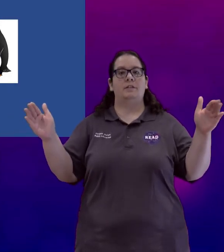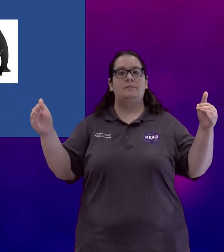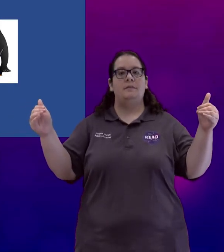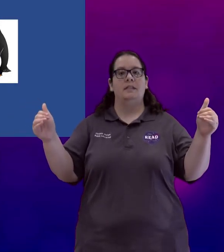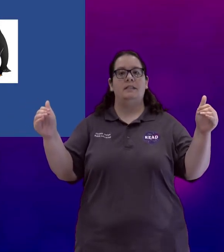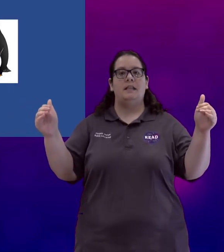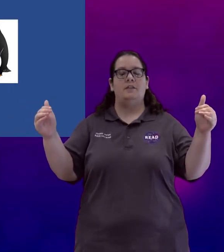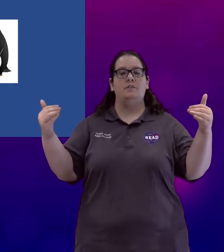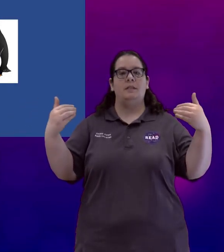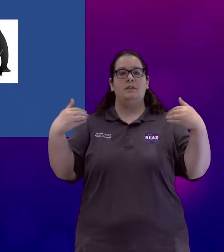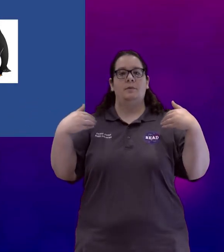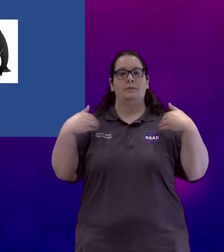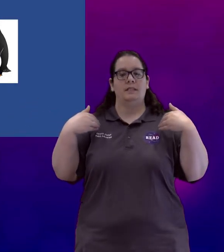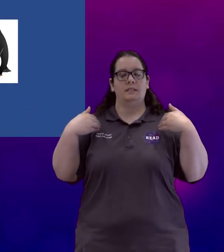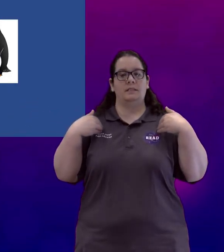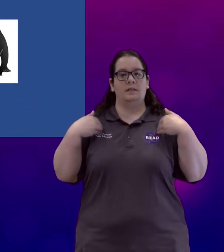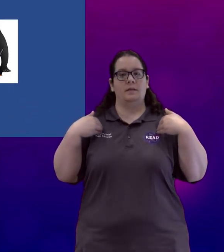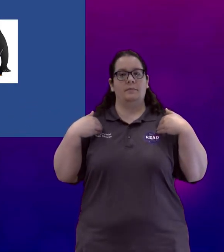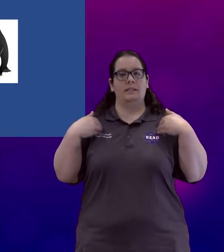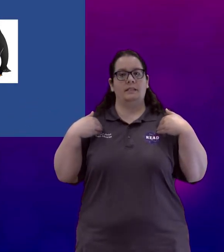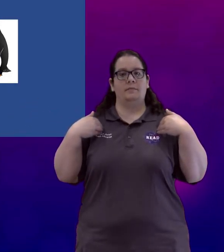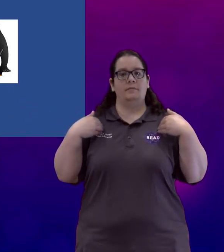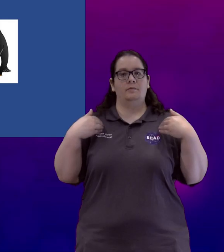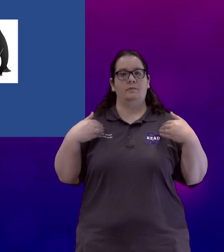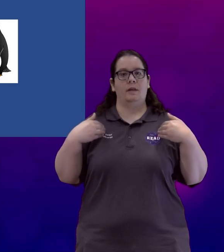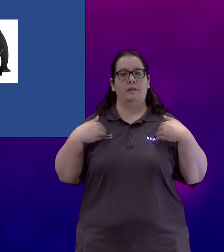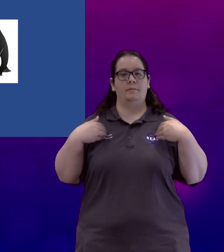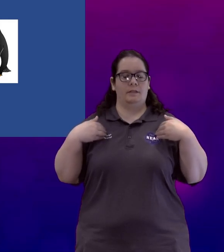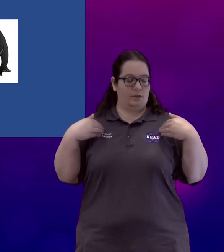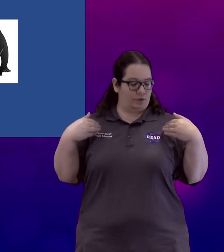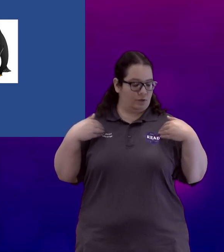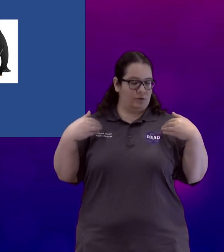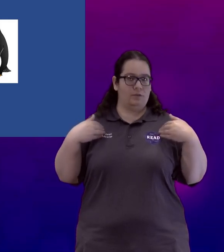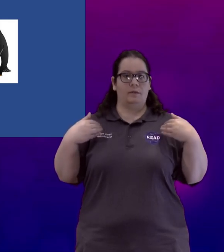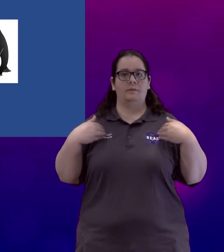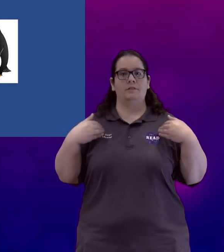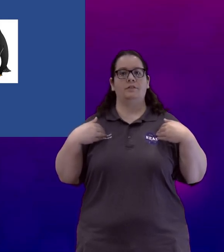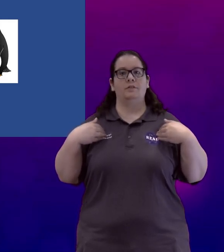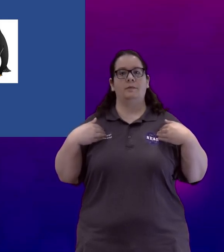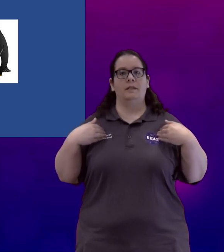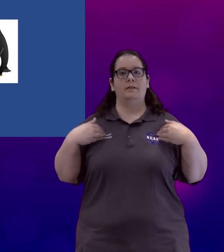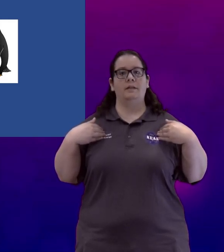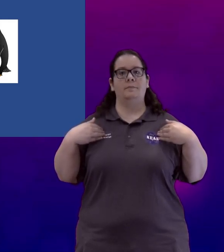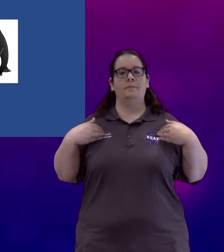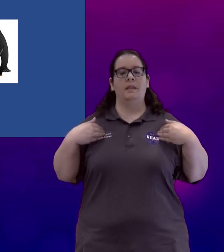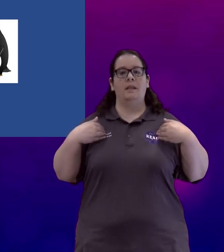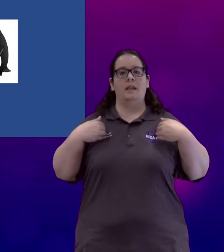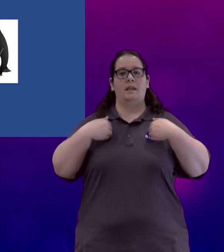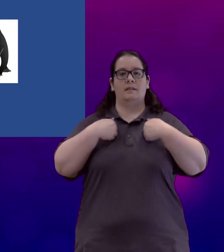is to take those bent open bees, place them right beneath your shoulders, right around your shoulder blade area, and